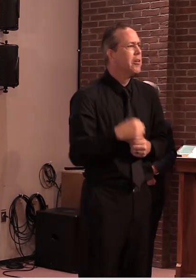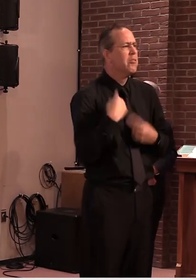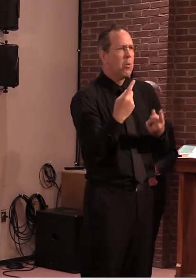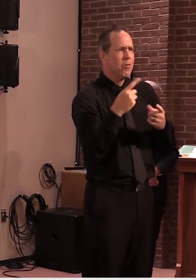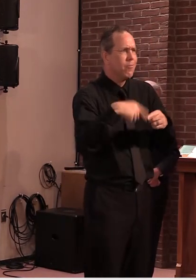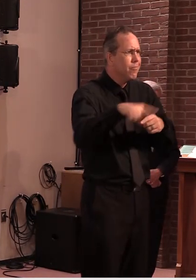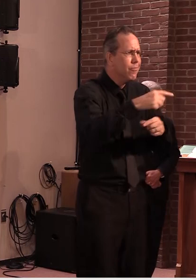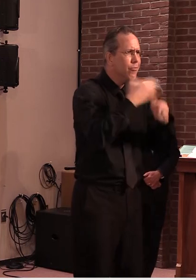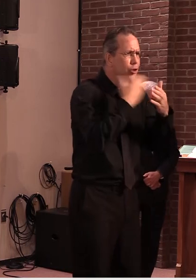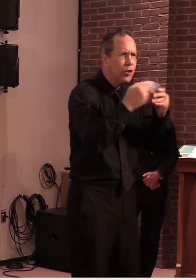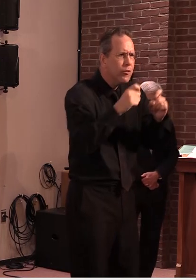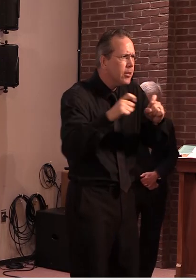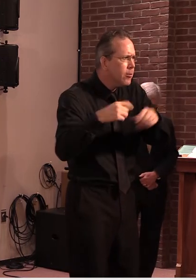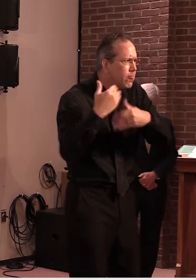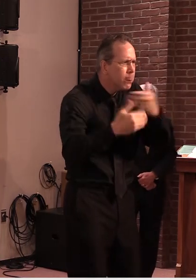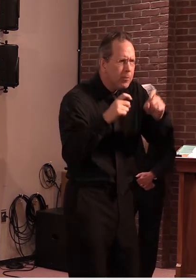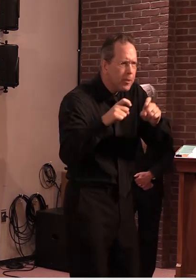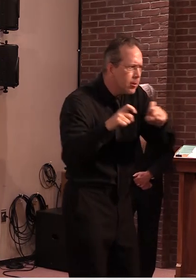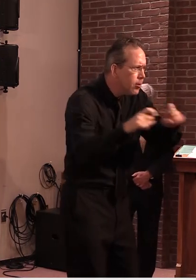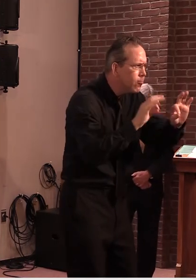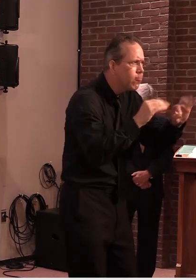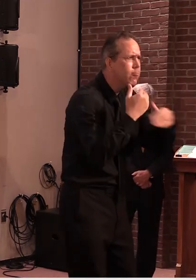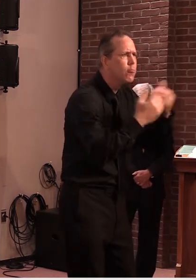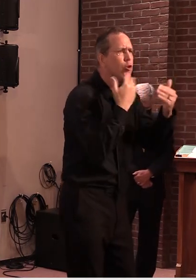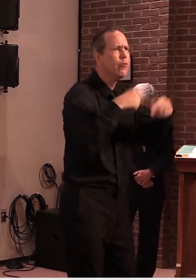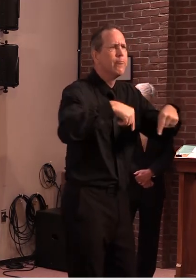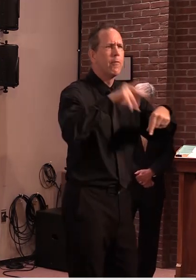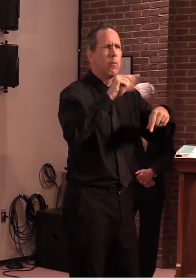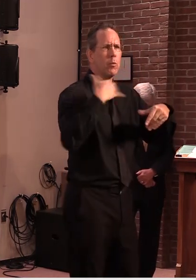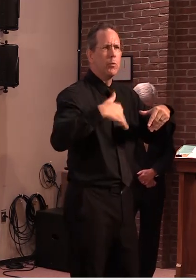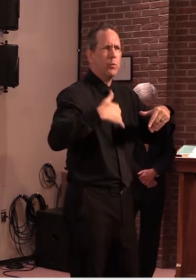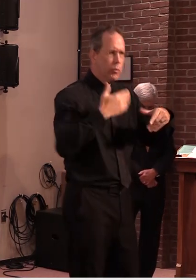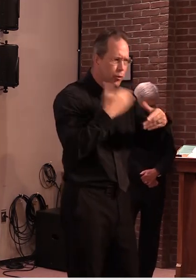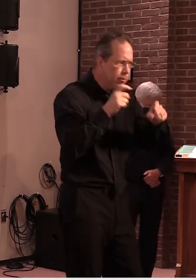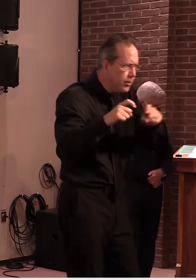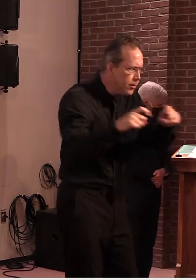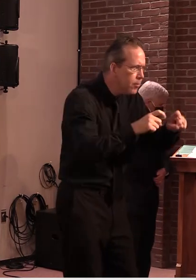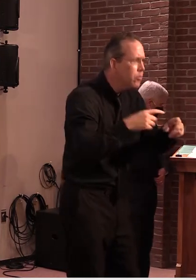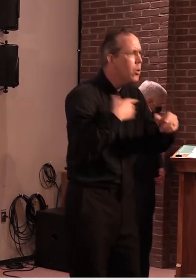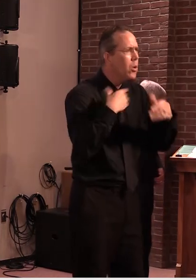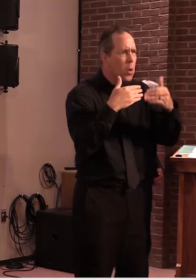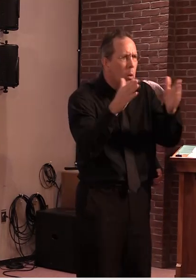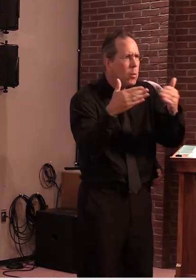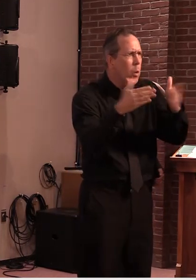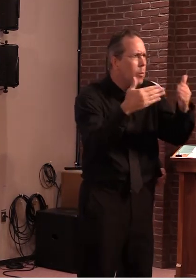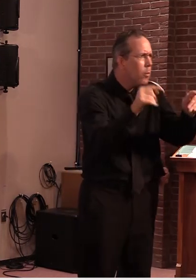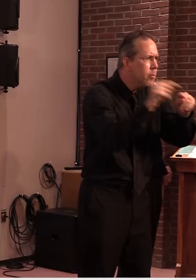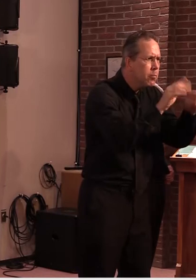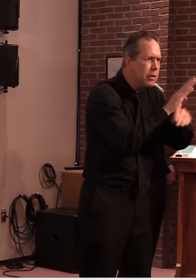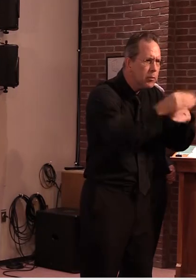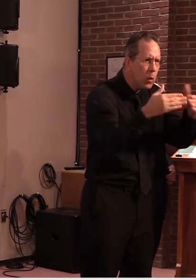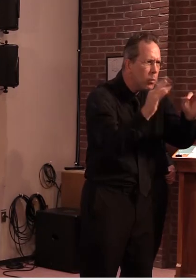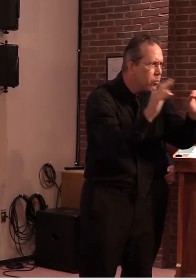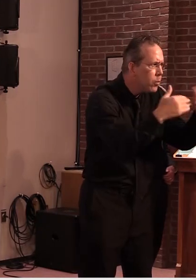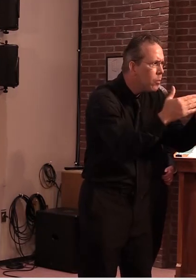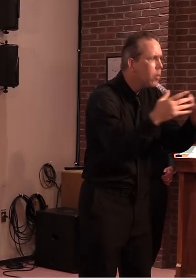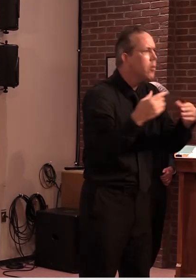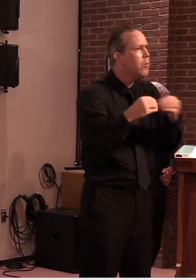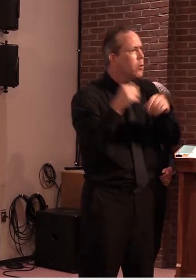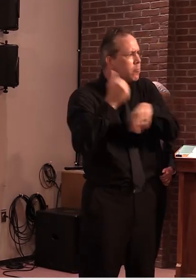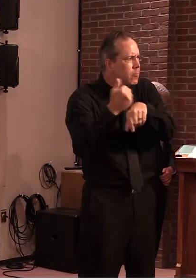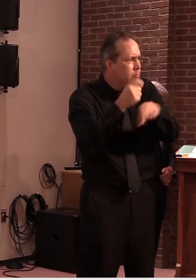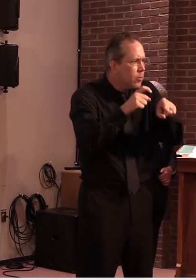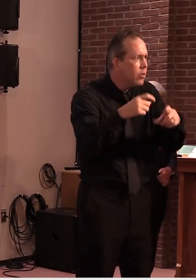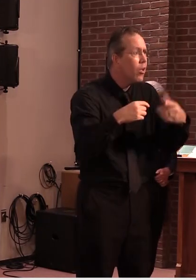detect and contain outbreaks while other states continue to see surges and testing turnaround